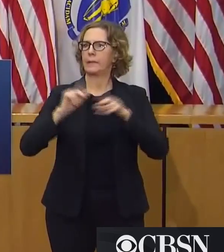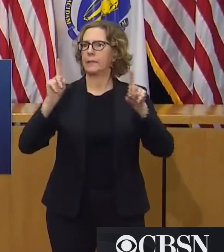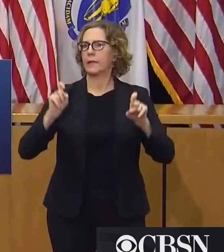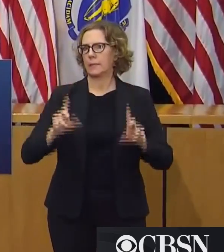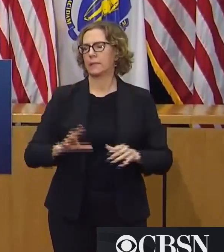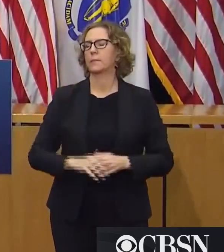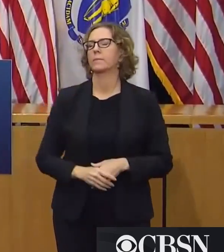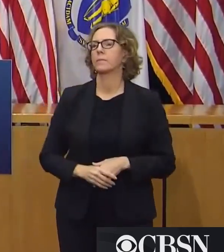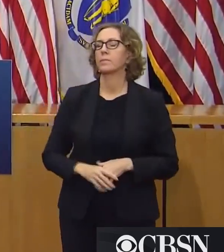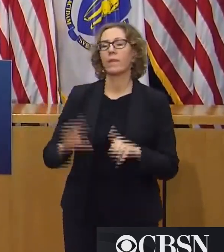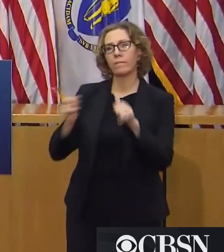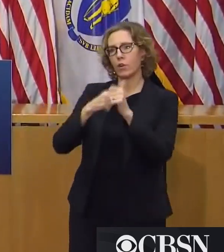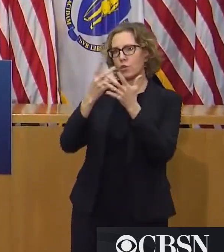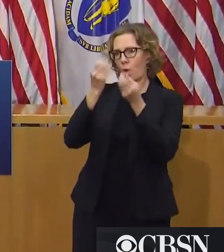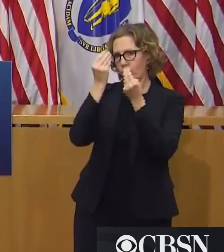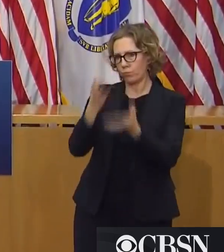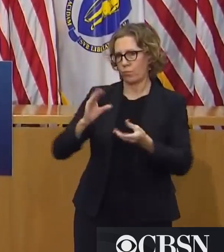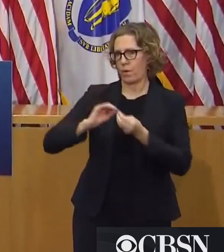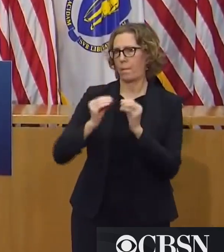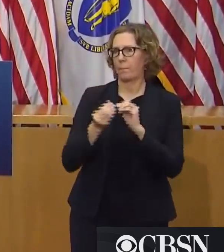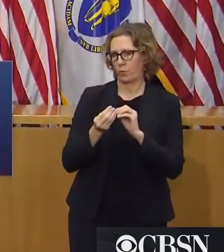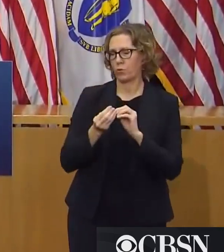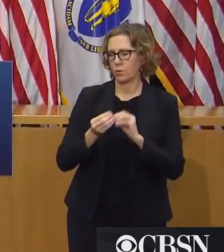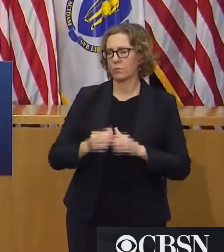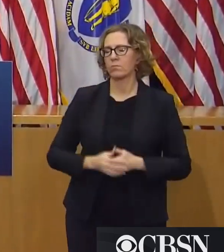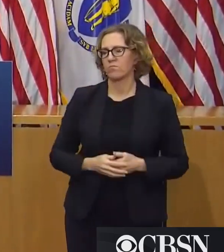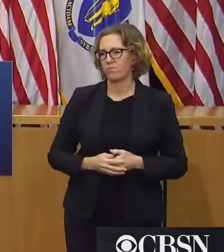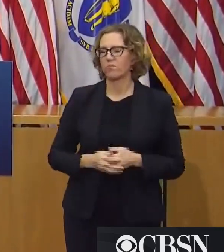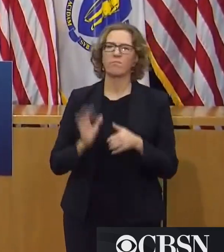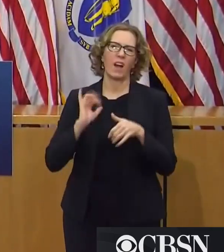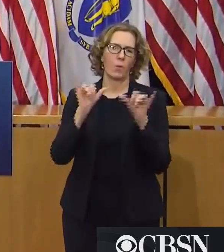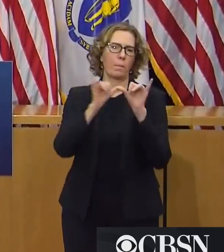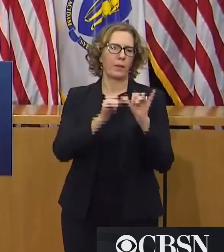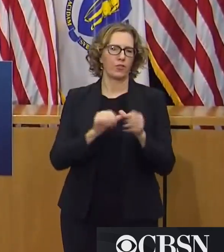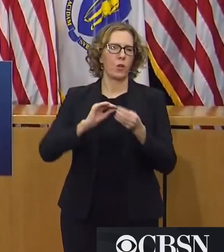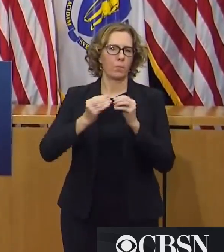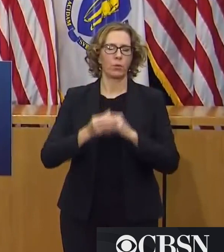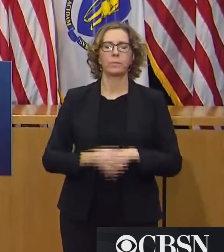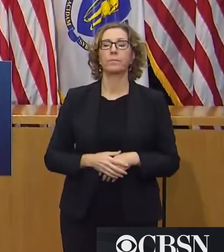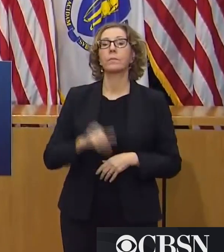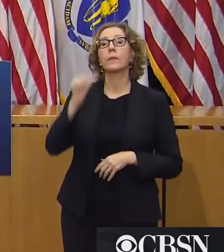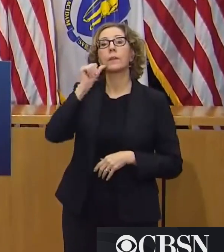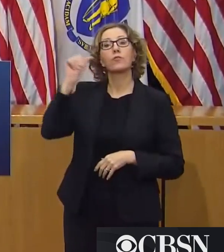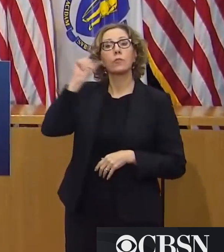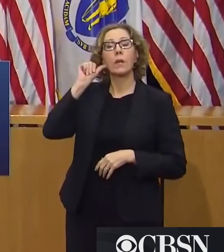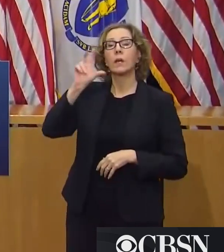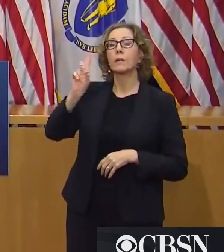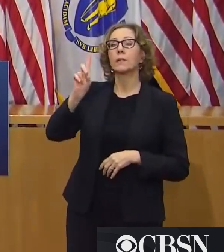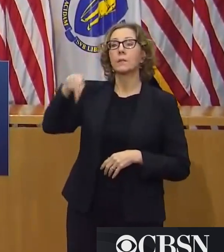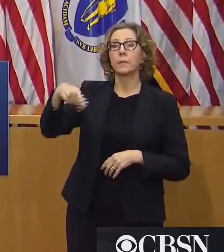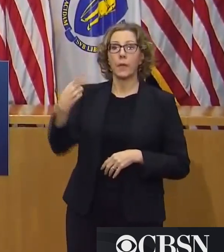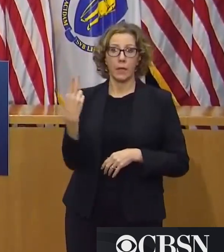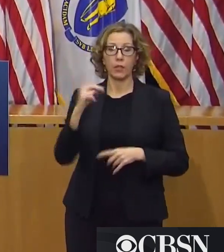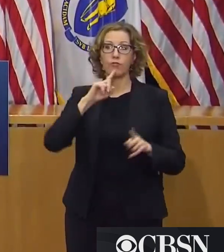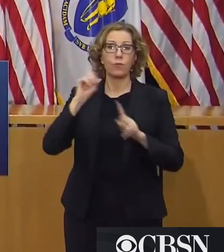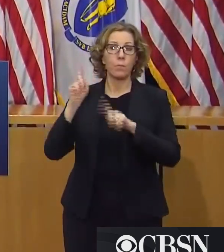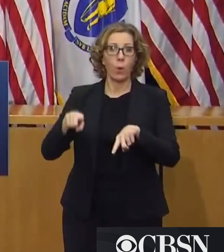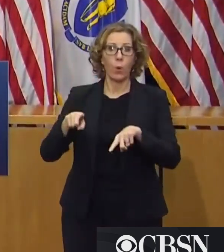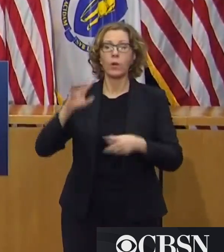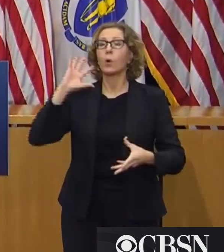First I'll put our daily update on COVID-19 metrics out. Yesterday the Department of Public Health reported 4